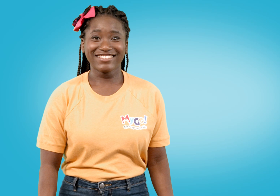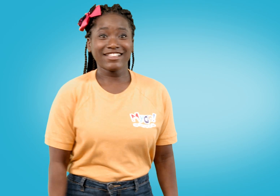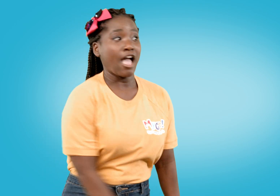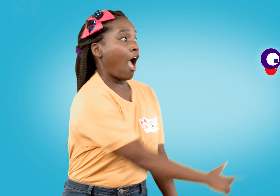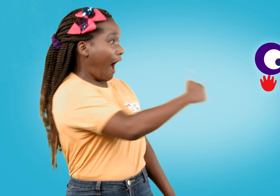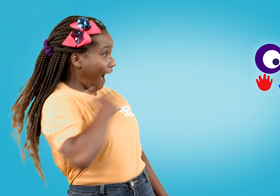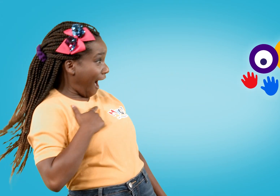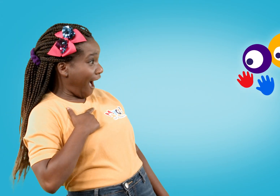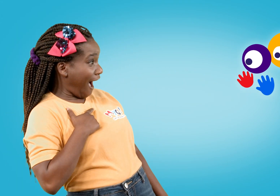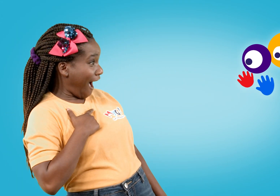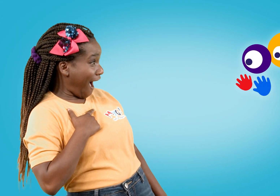One, go!